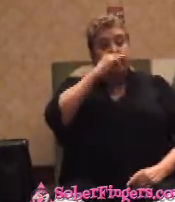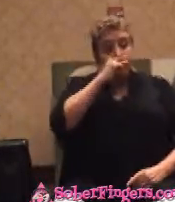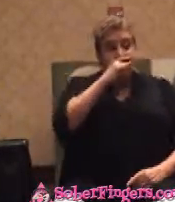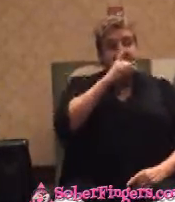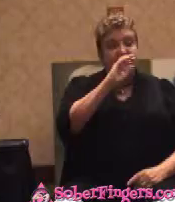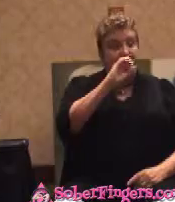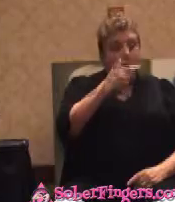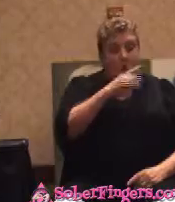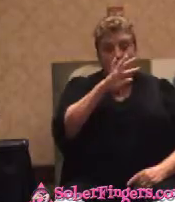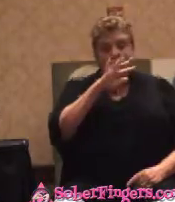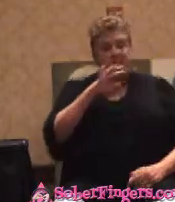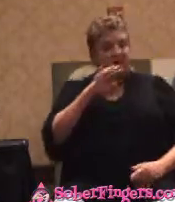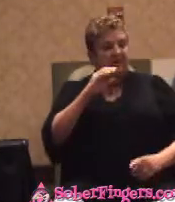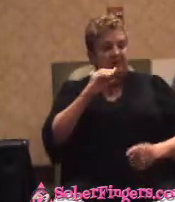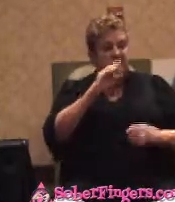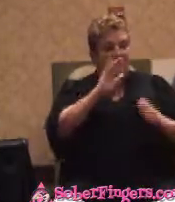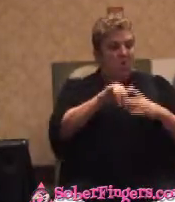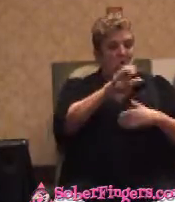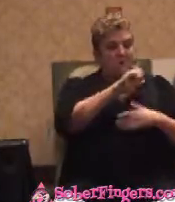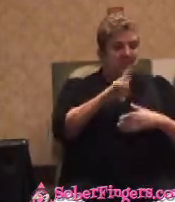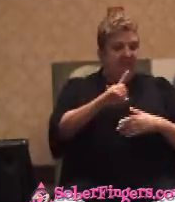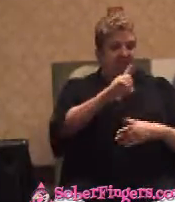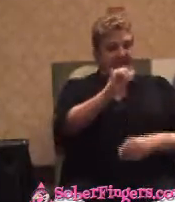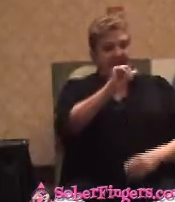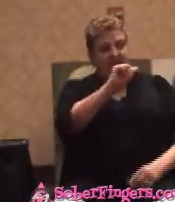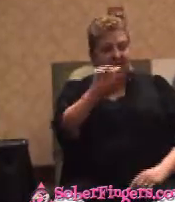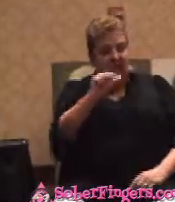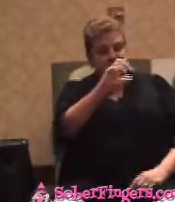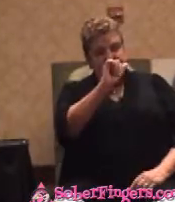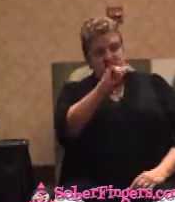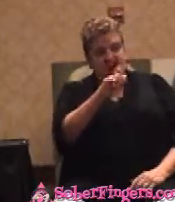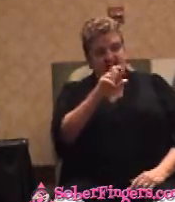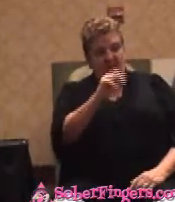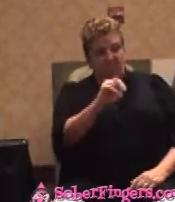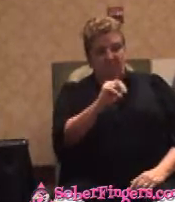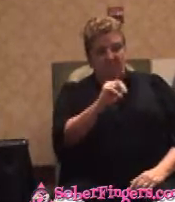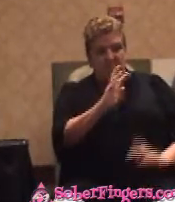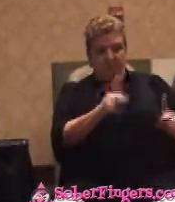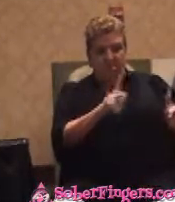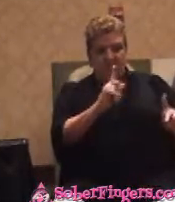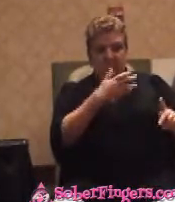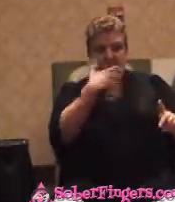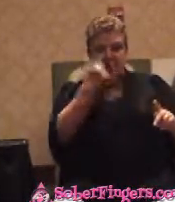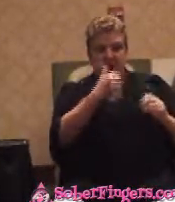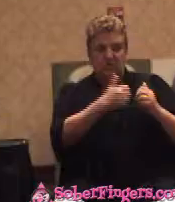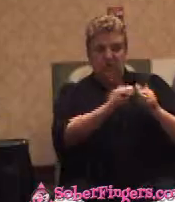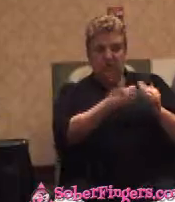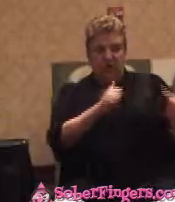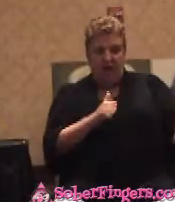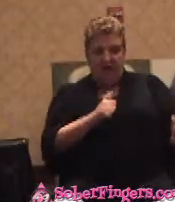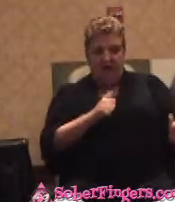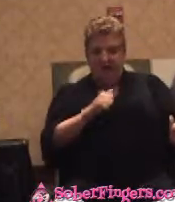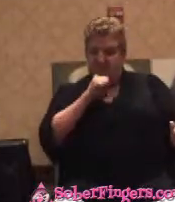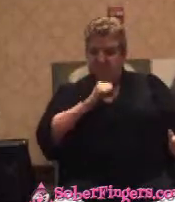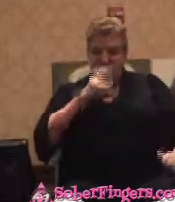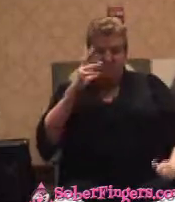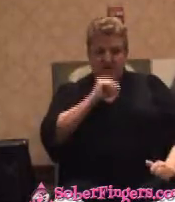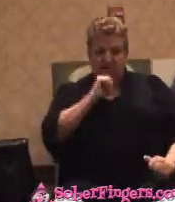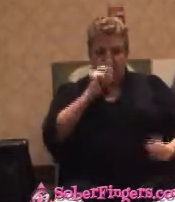DNAs stay the hell out way because it may not be pretty. It sure ain't going to be easy. She